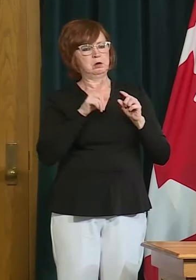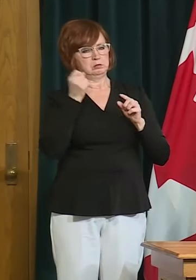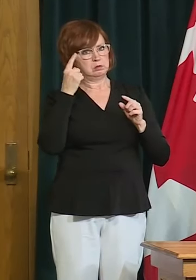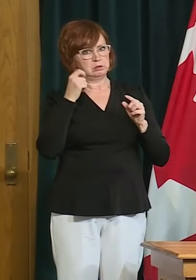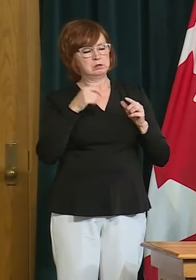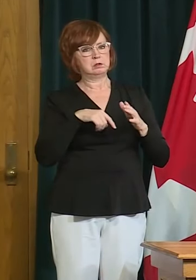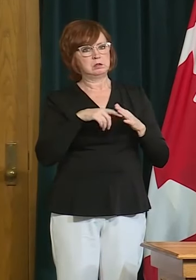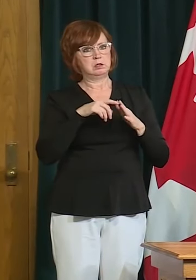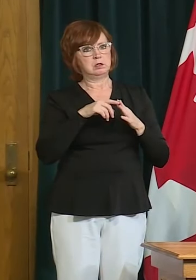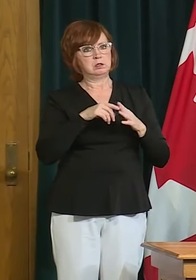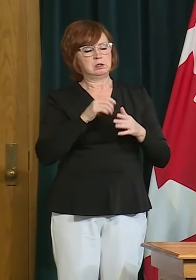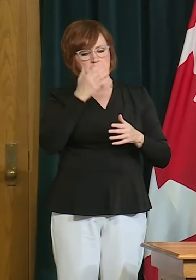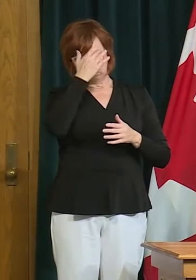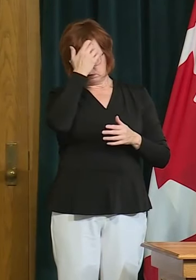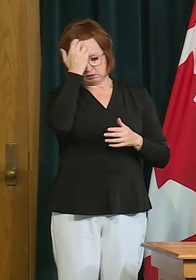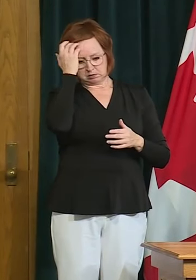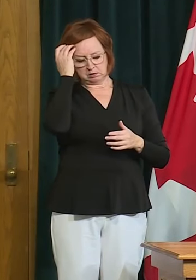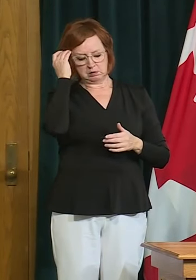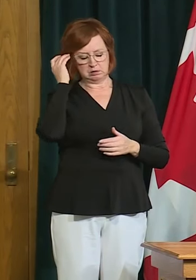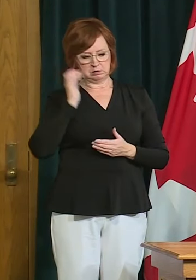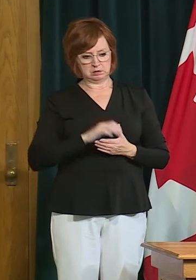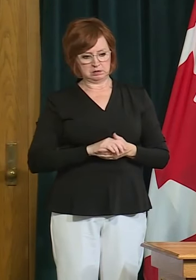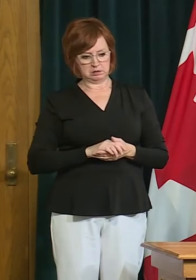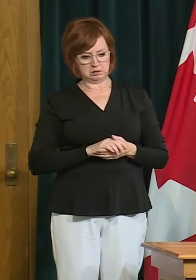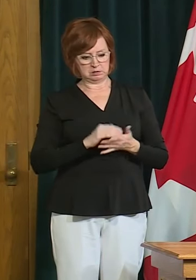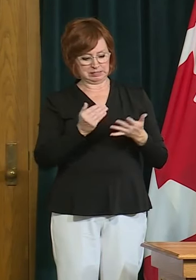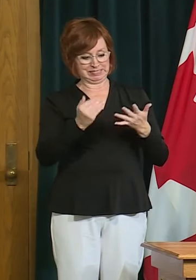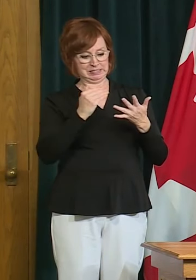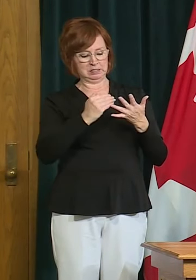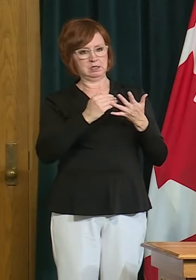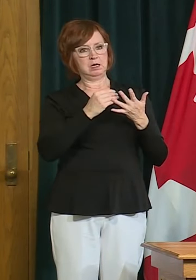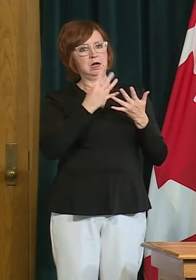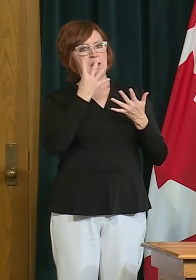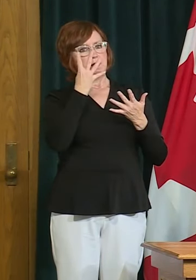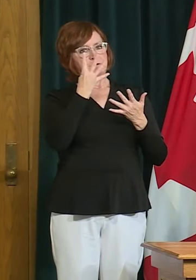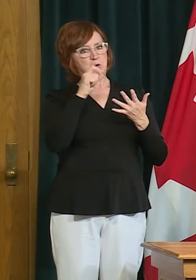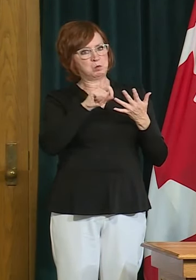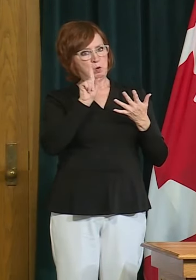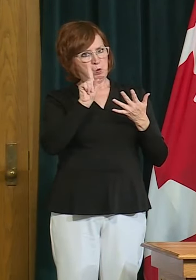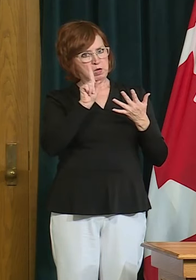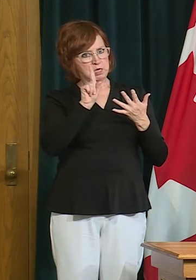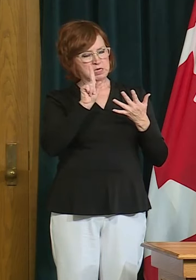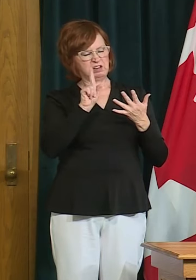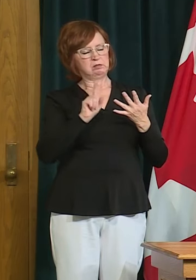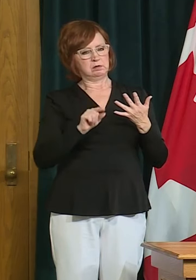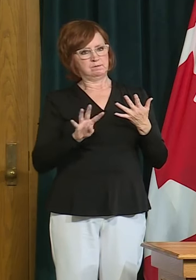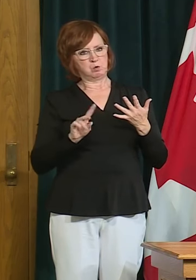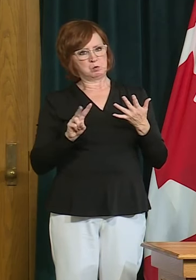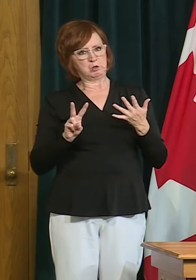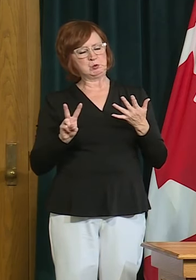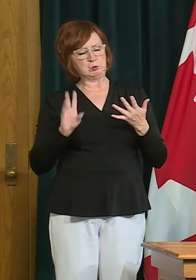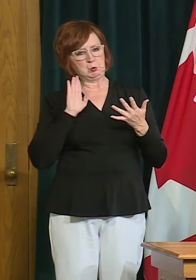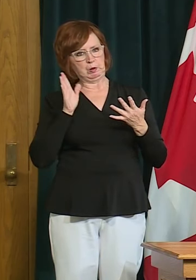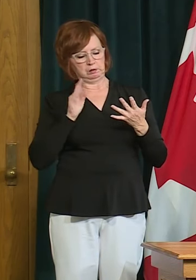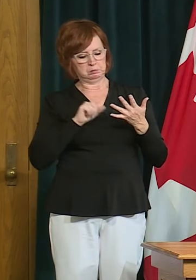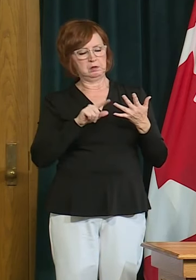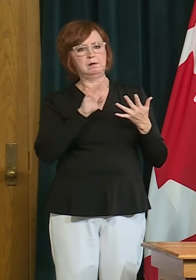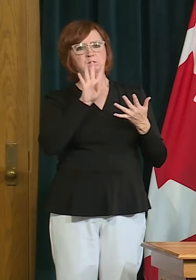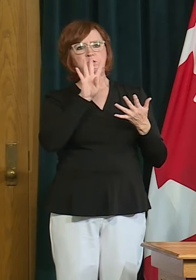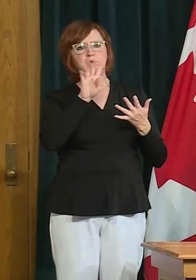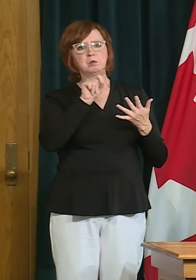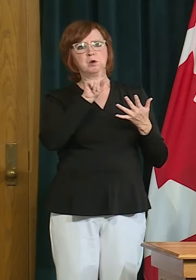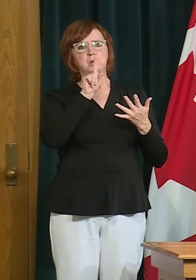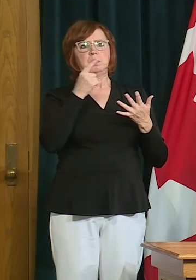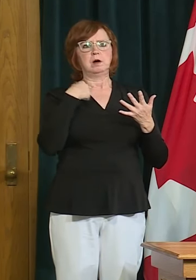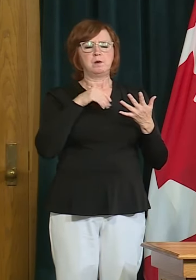uh many of these organizations uh in uh phase 4.1 uh is is occurring right now uh has been occurring for some period